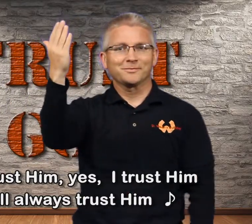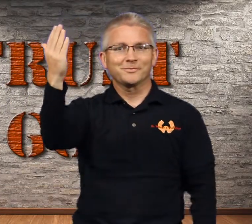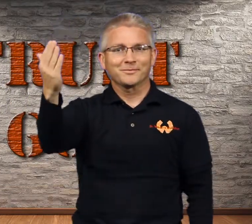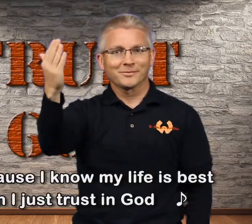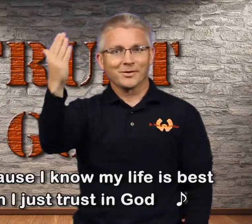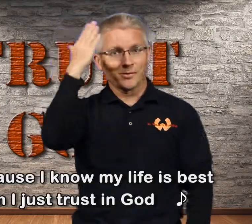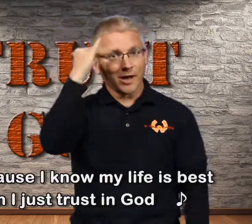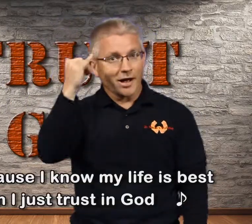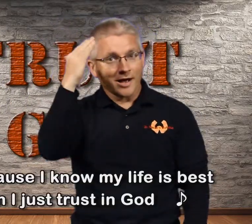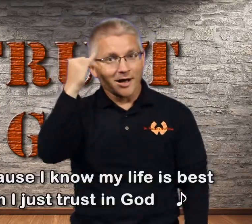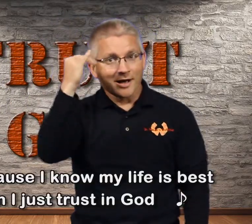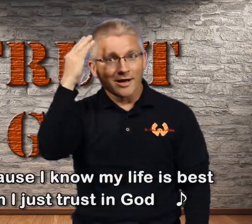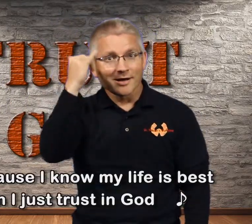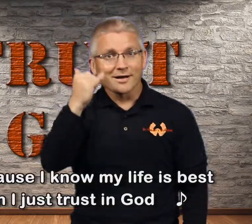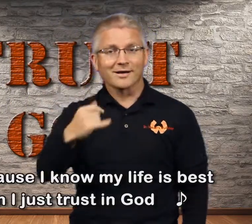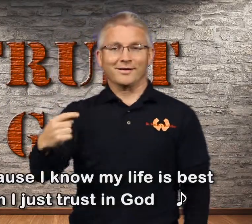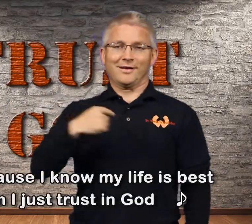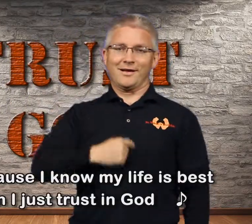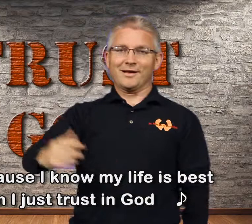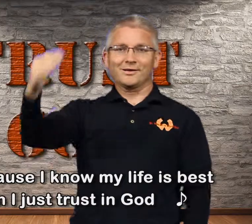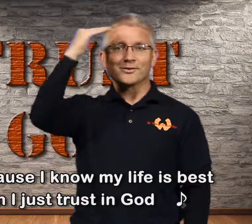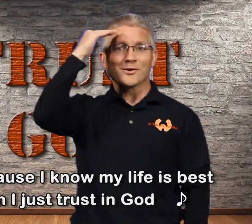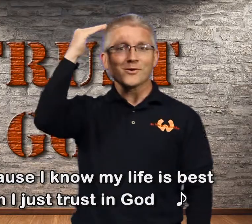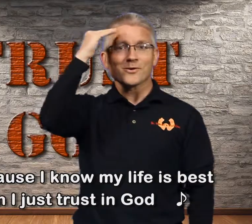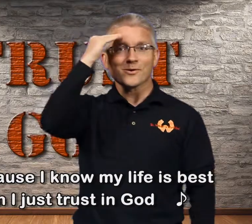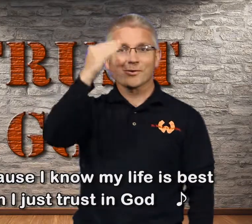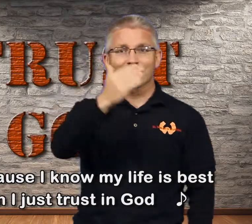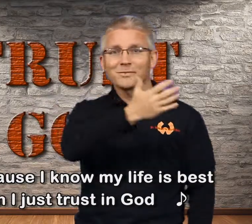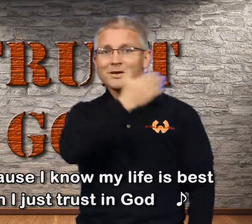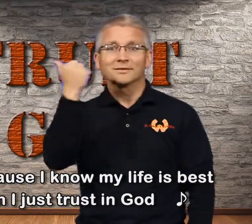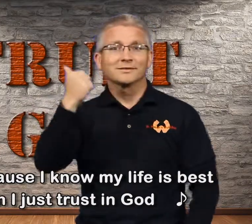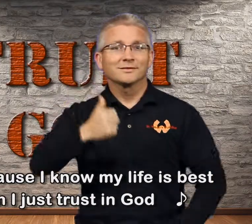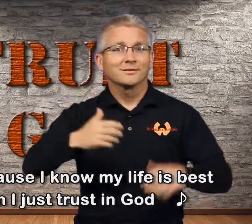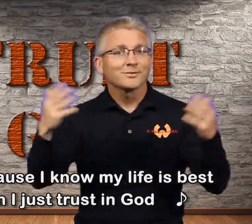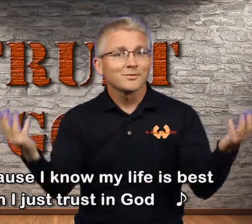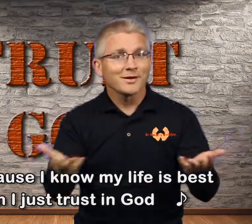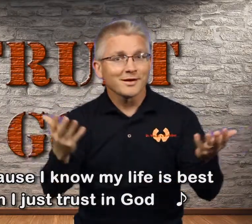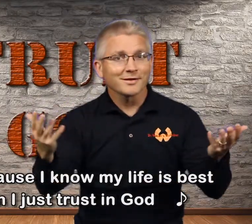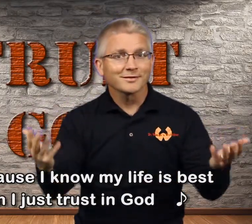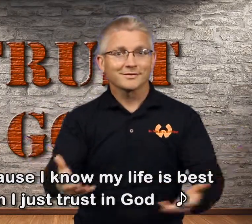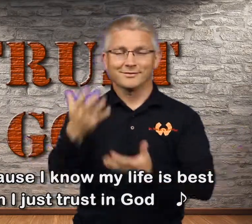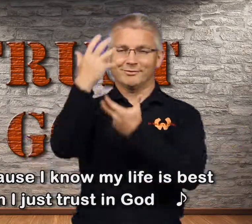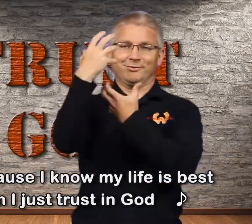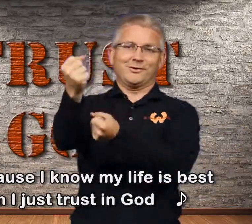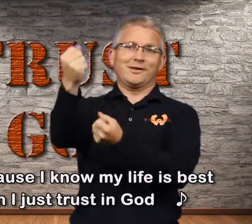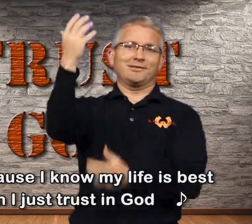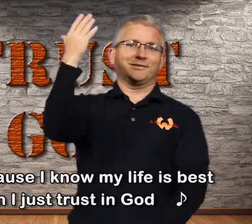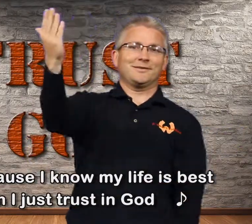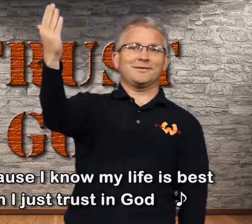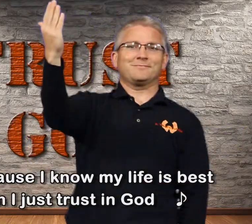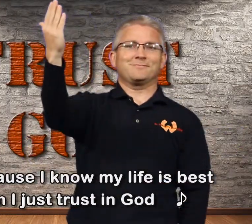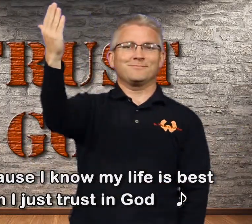because I know my life is best when I just trust in God.